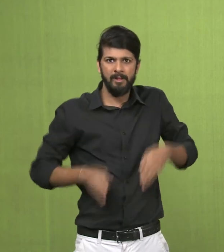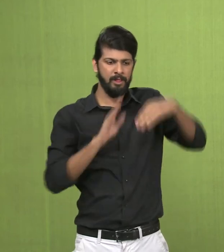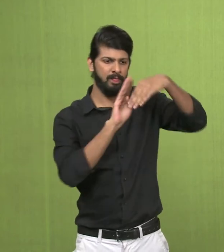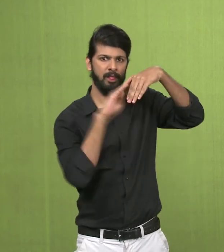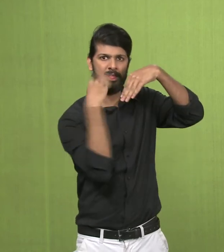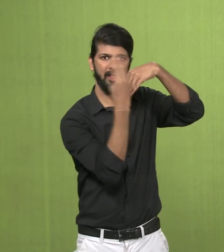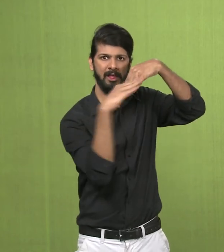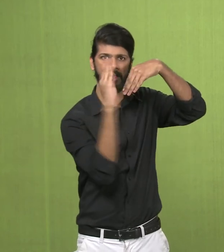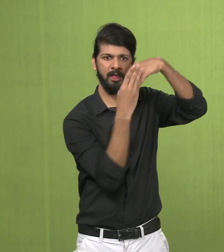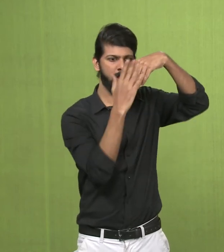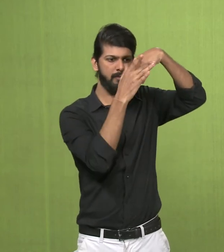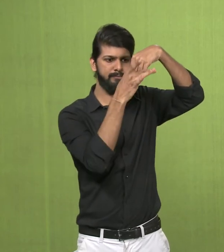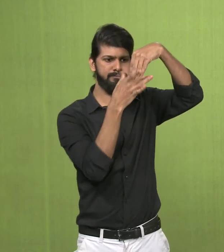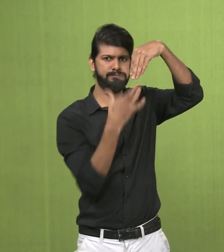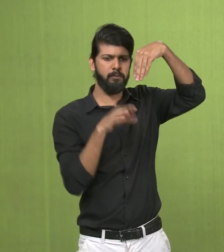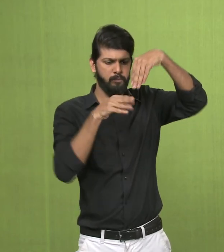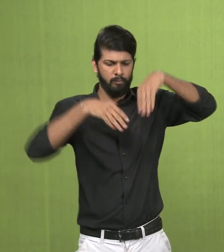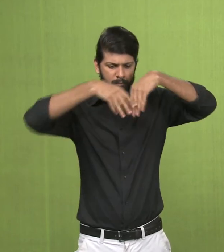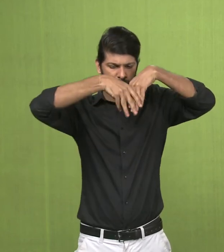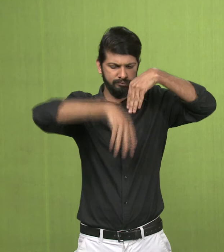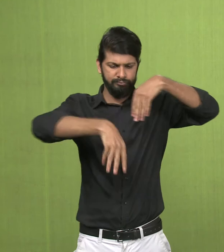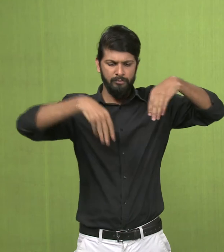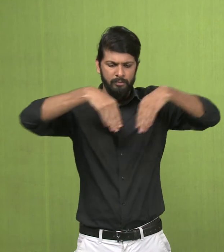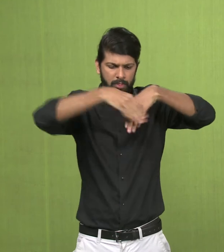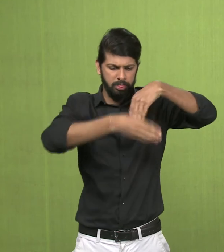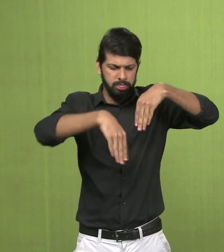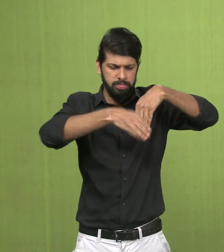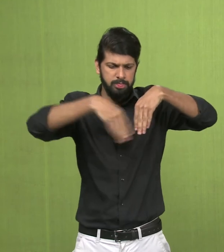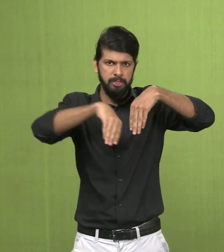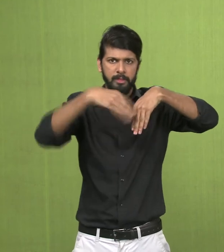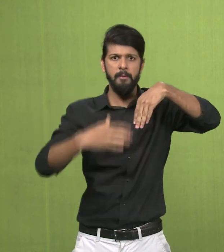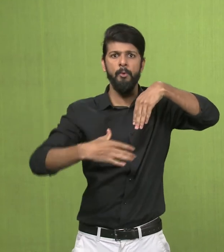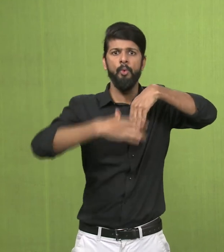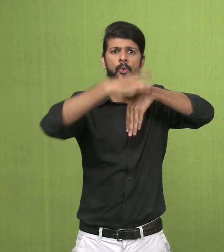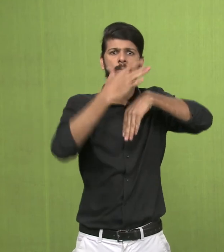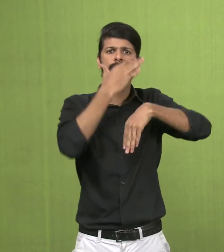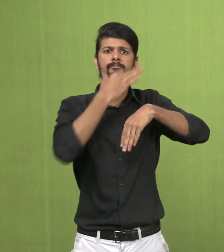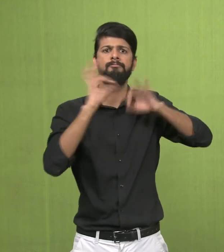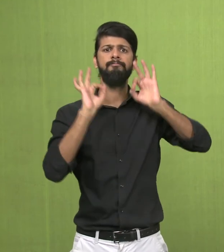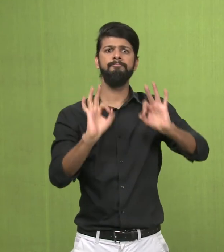She is only clad in a mekla which is draped very elegantly with folds and pleats.